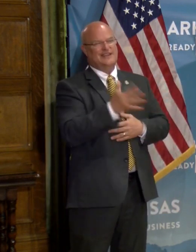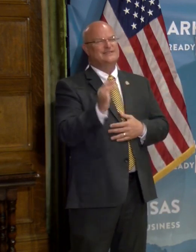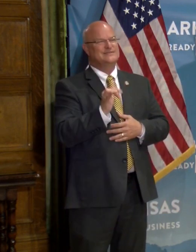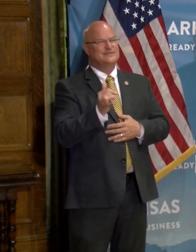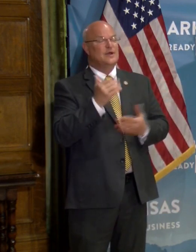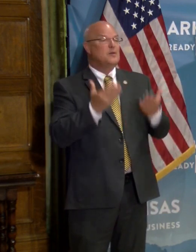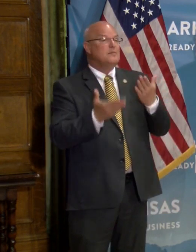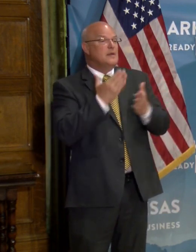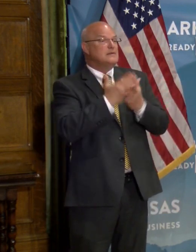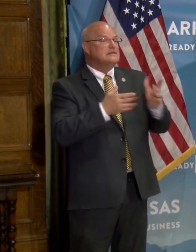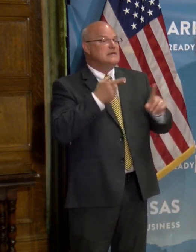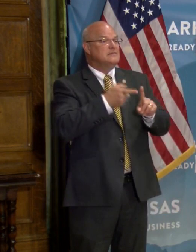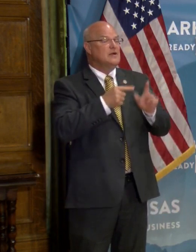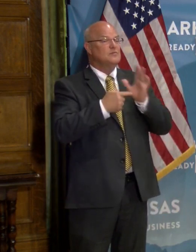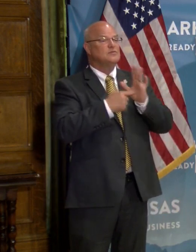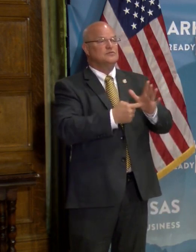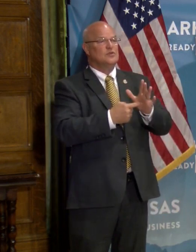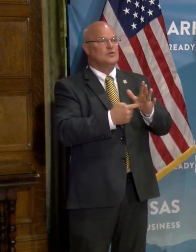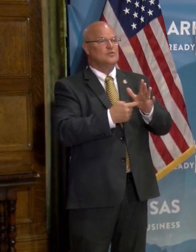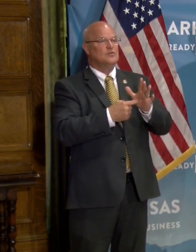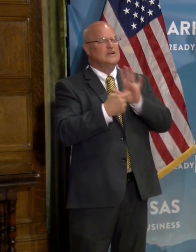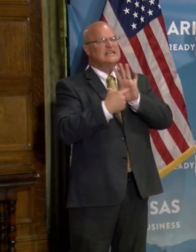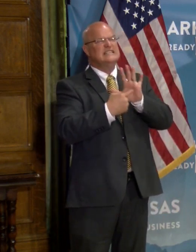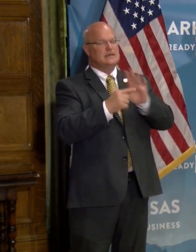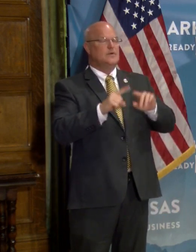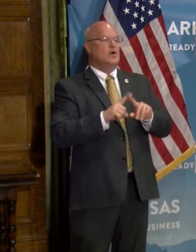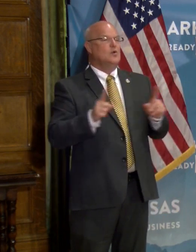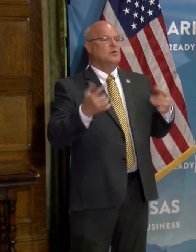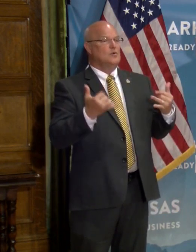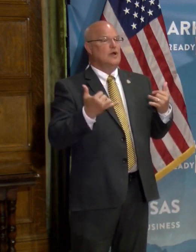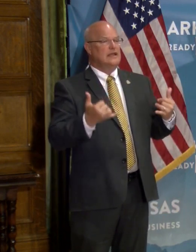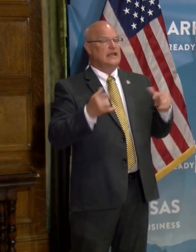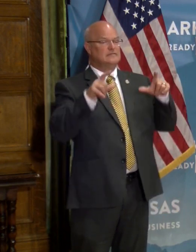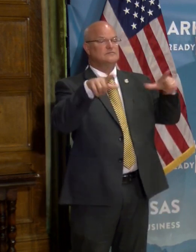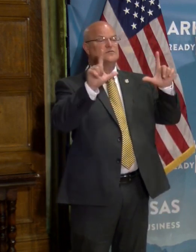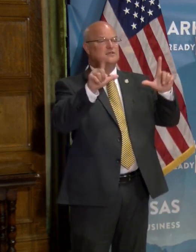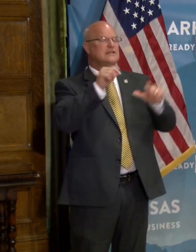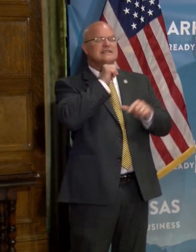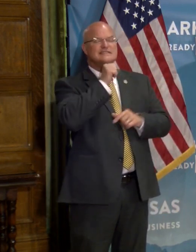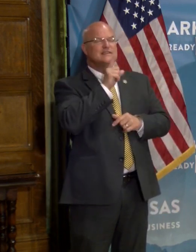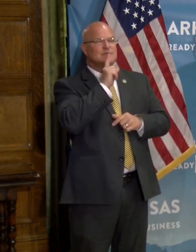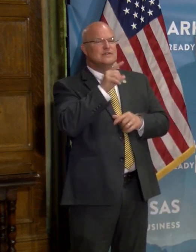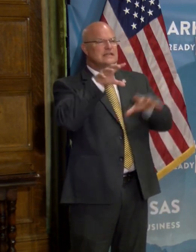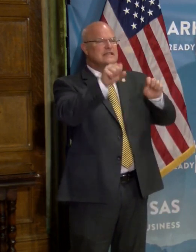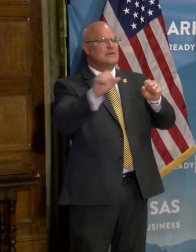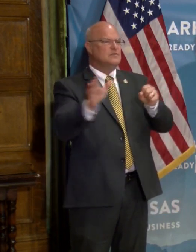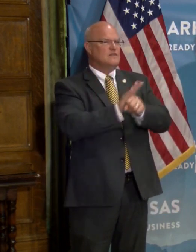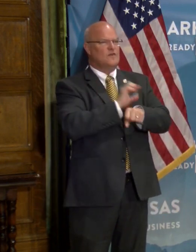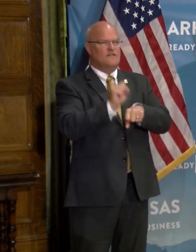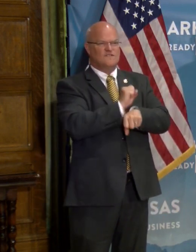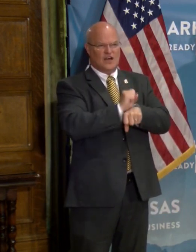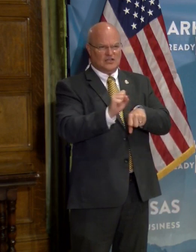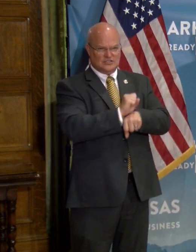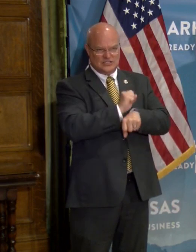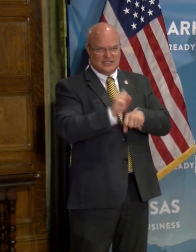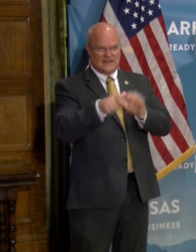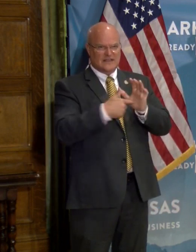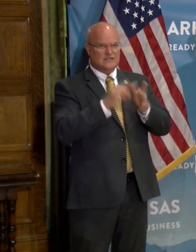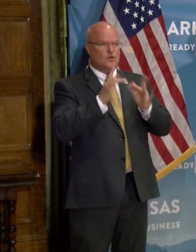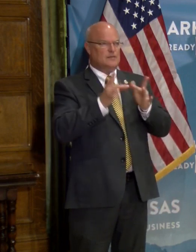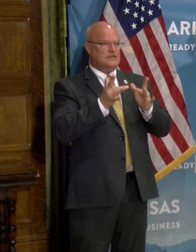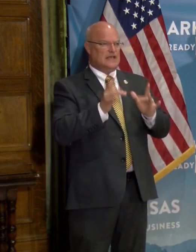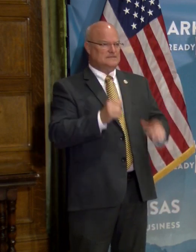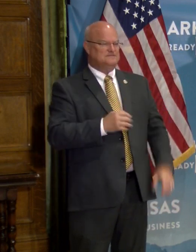Uh, maybe at some point we'll show you a demo, but, uh, the screenshot doesn't really capture the full functionality of this